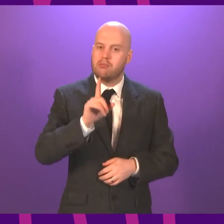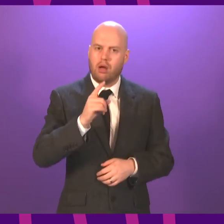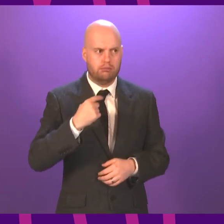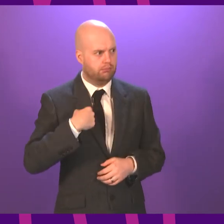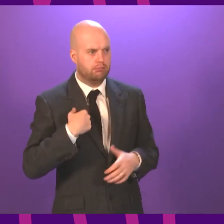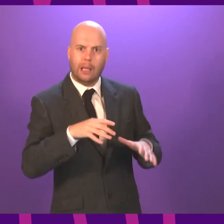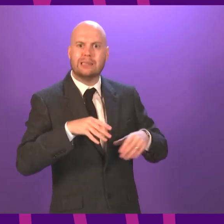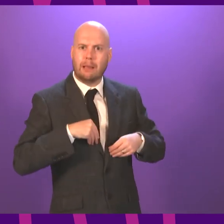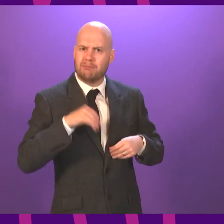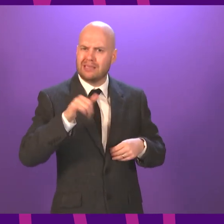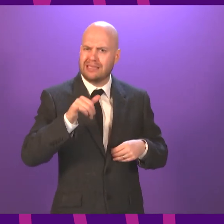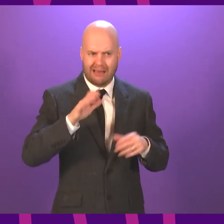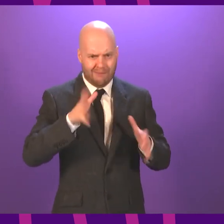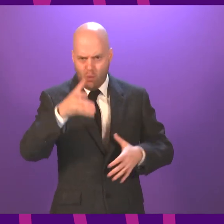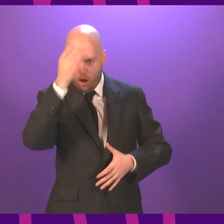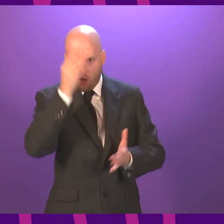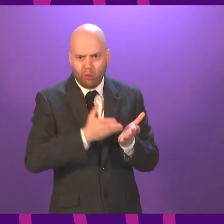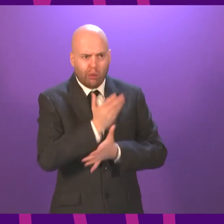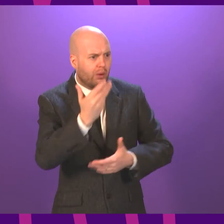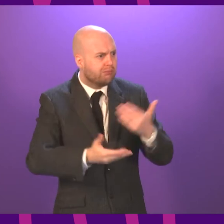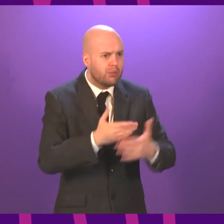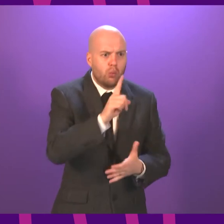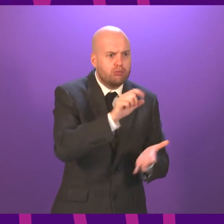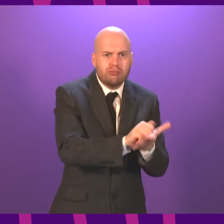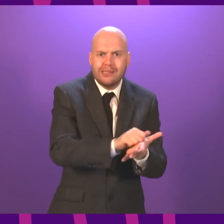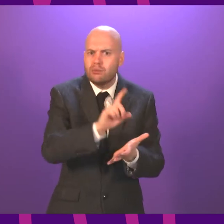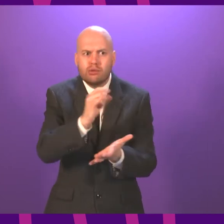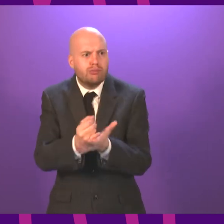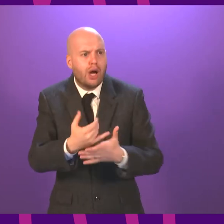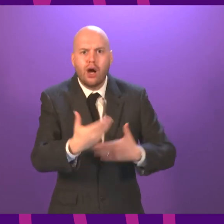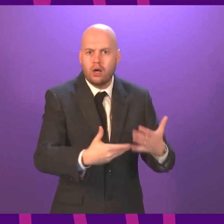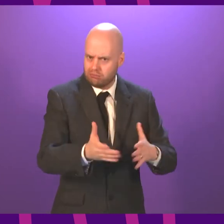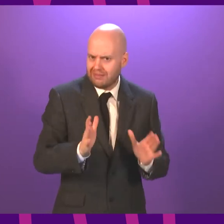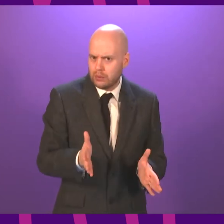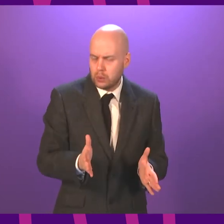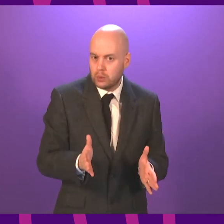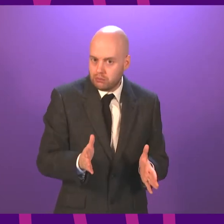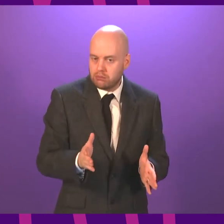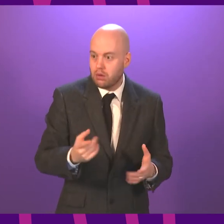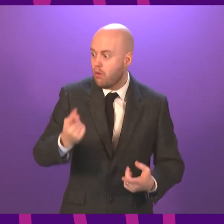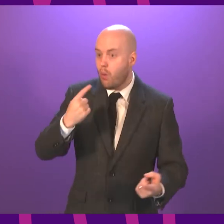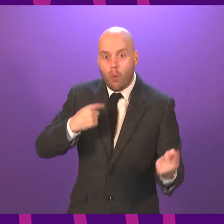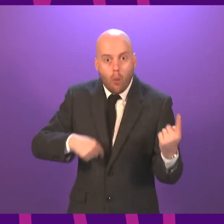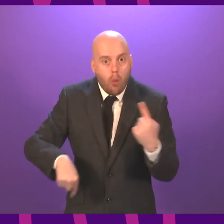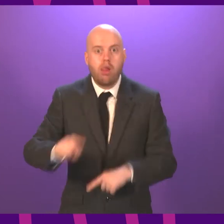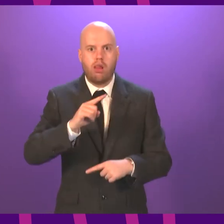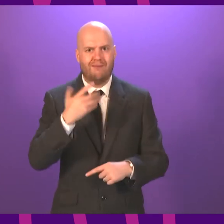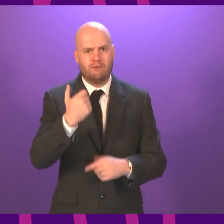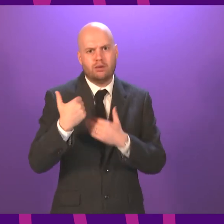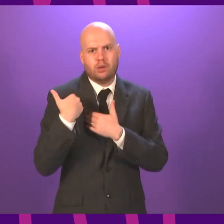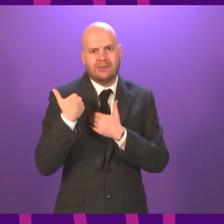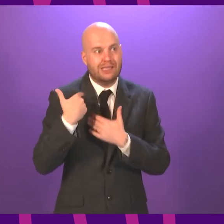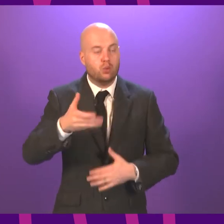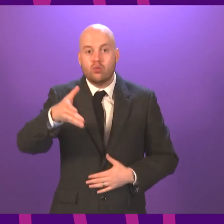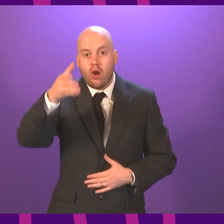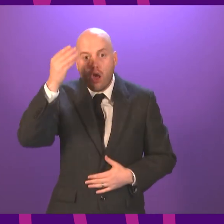to make the general point that one of the lessons all of us should have learned, all of us in decision-making positions should have learned